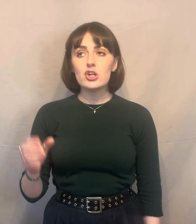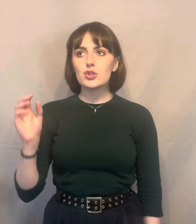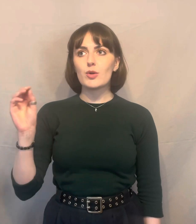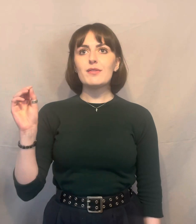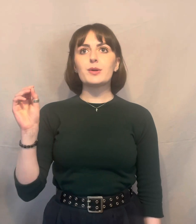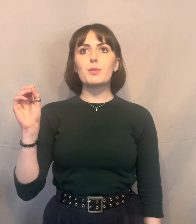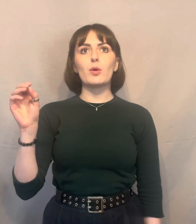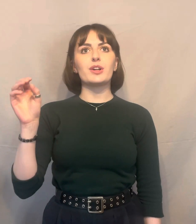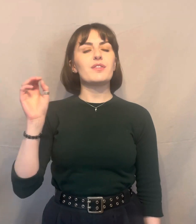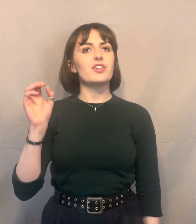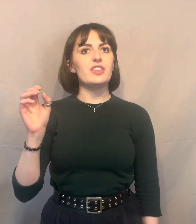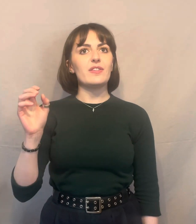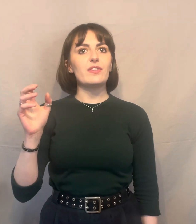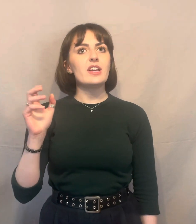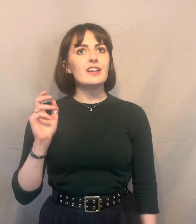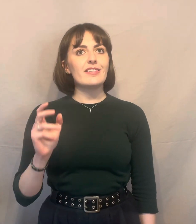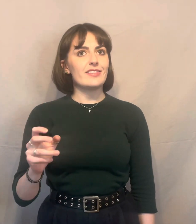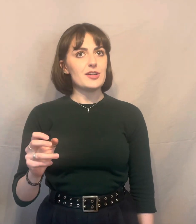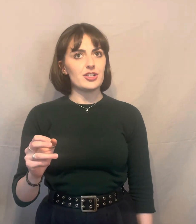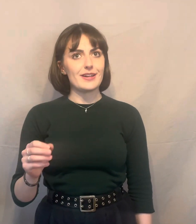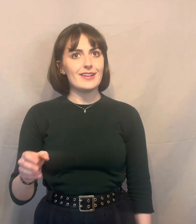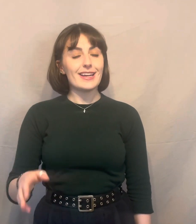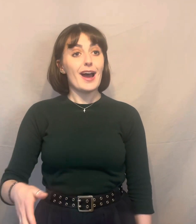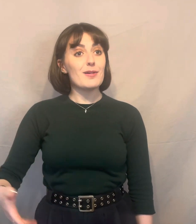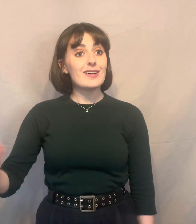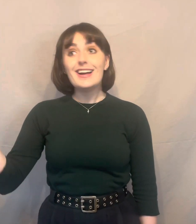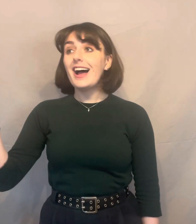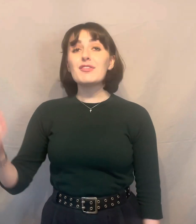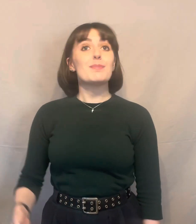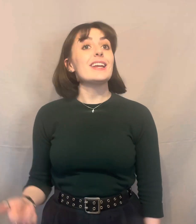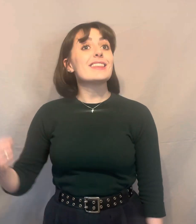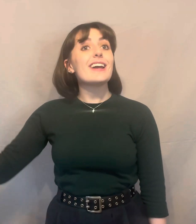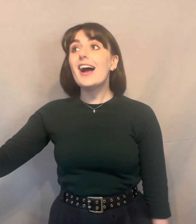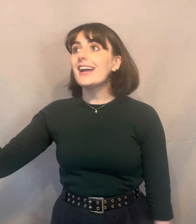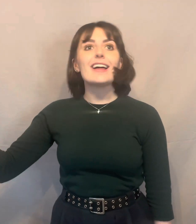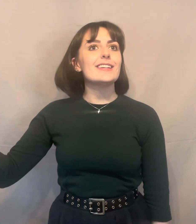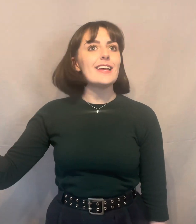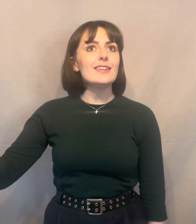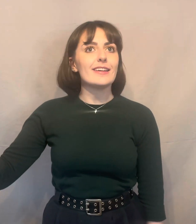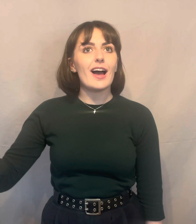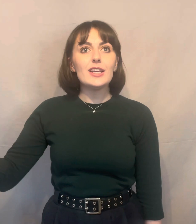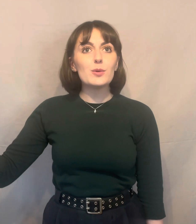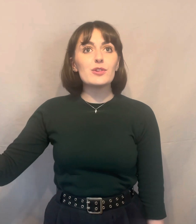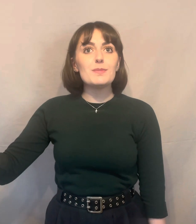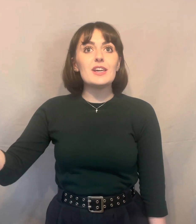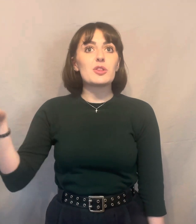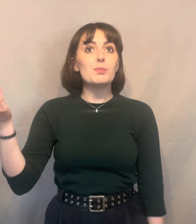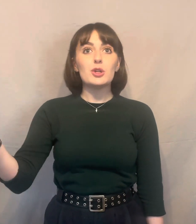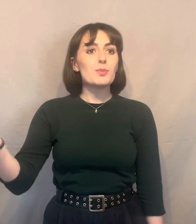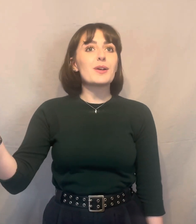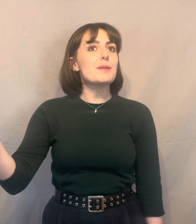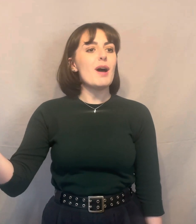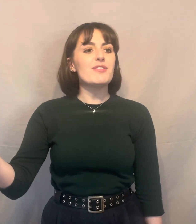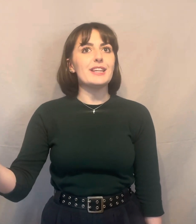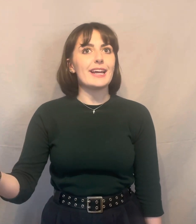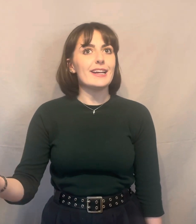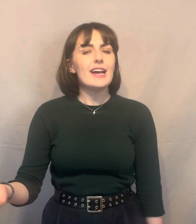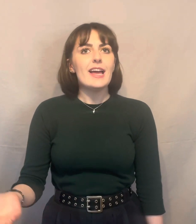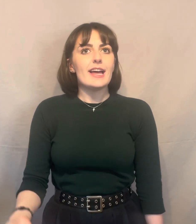Traffic reporter for this station. And now, everybody, the guy at the deli. I used to be the blueberry muffin lady, and